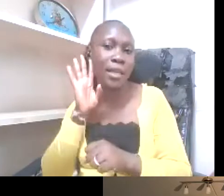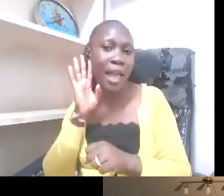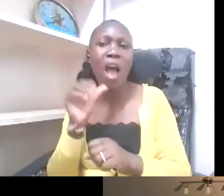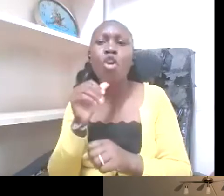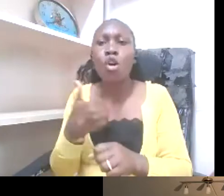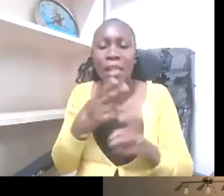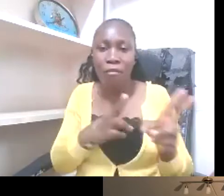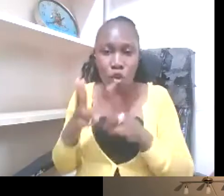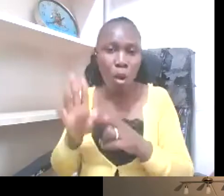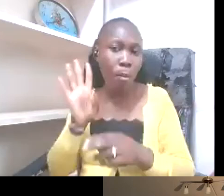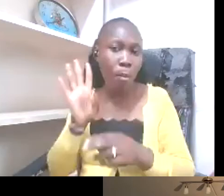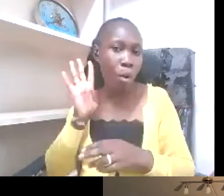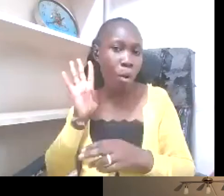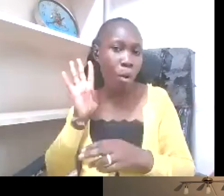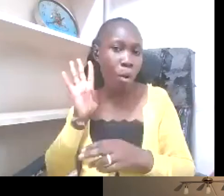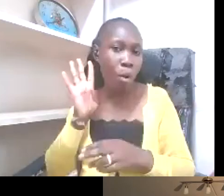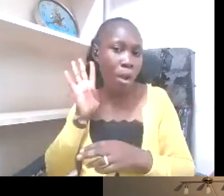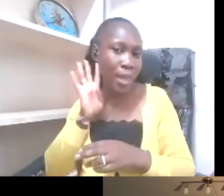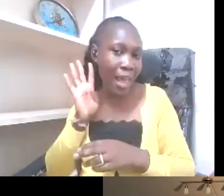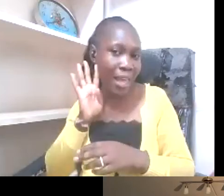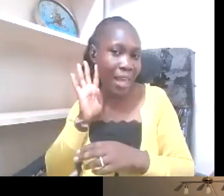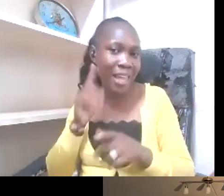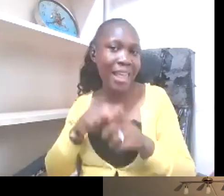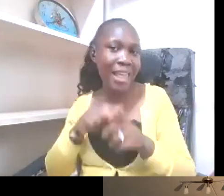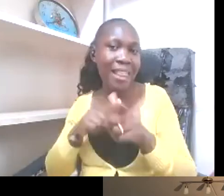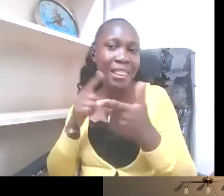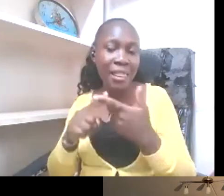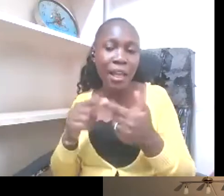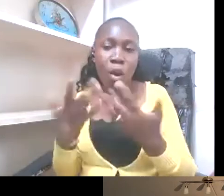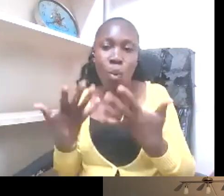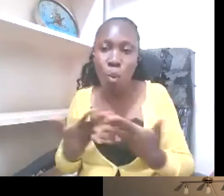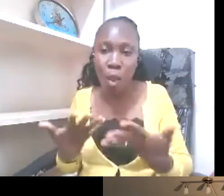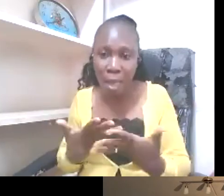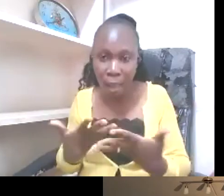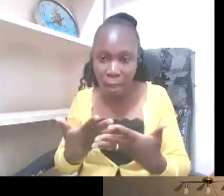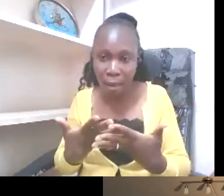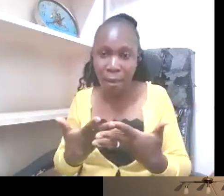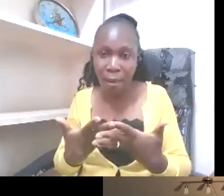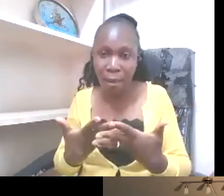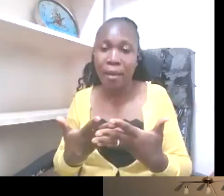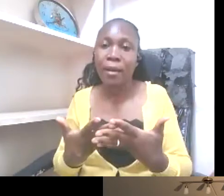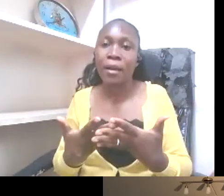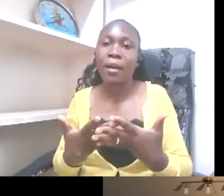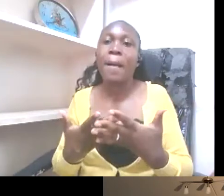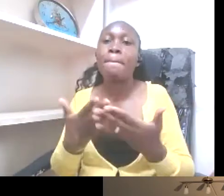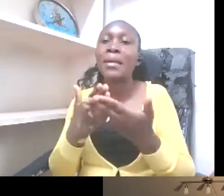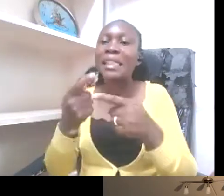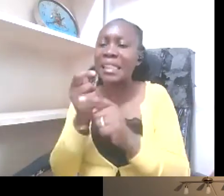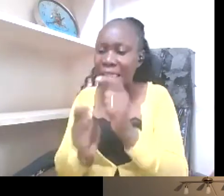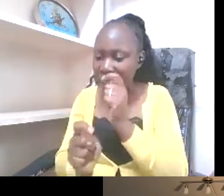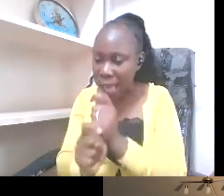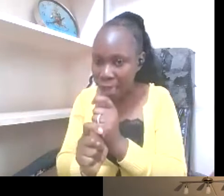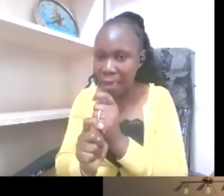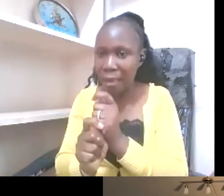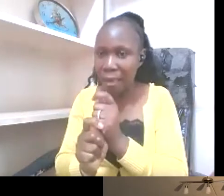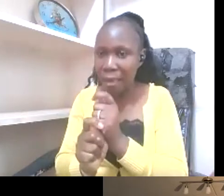I said, of types, as well as, you know, hearing levels. And therefore, we call it deafness status. So you can either be